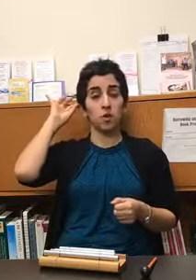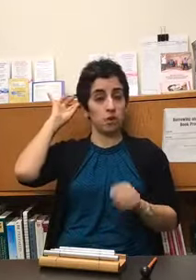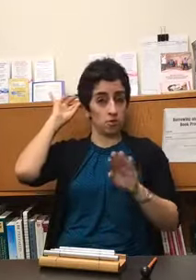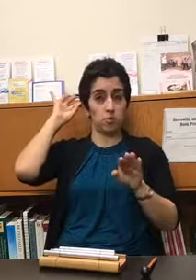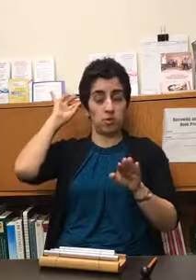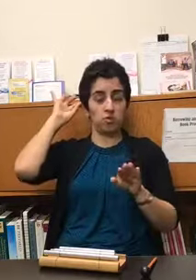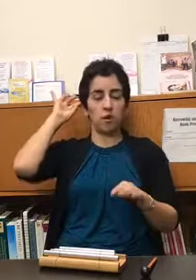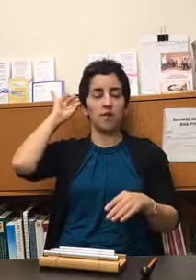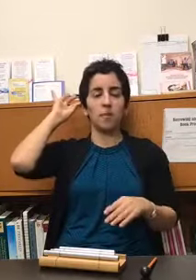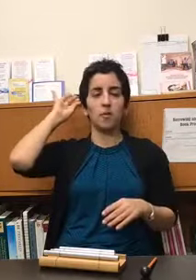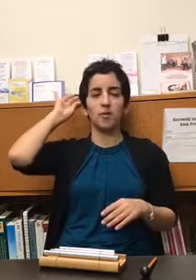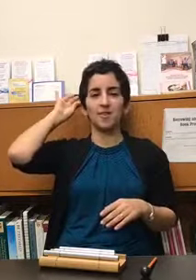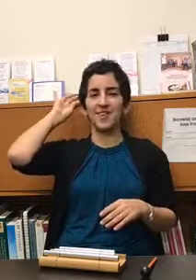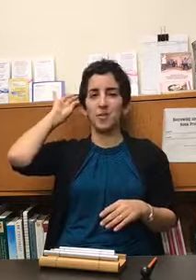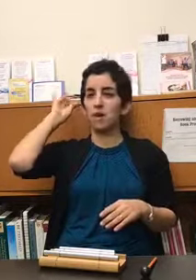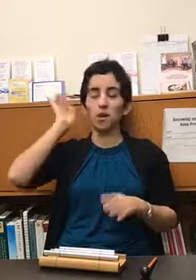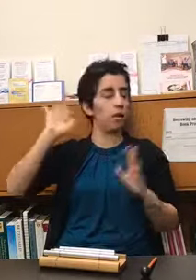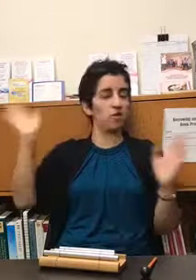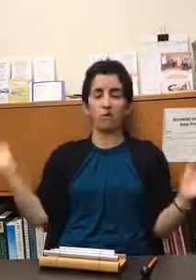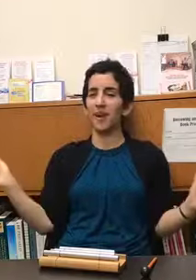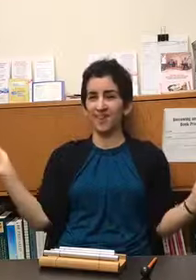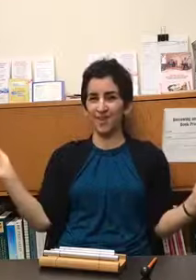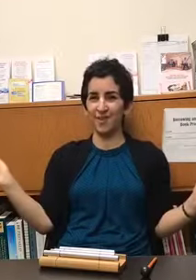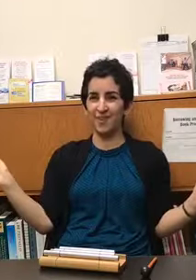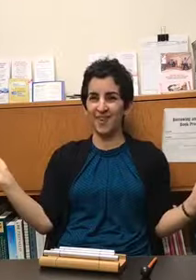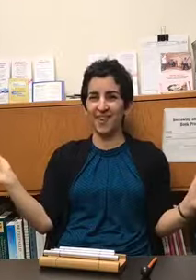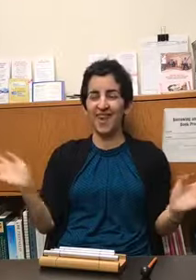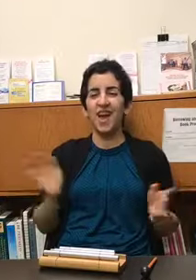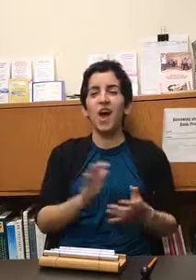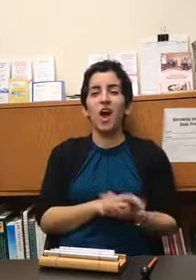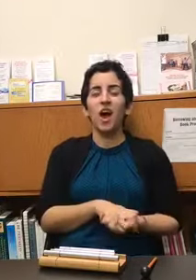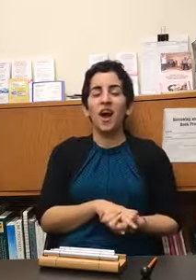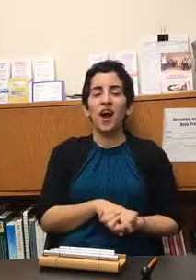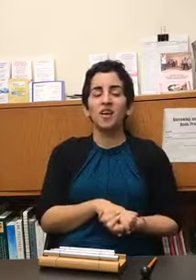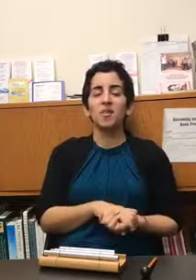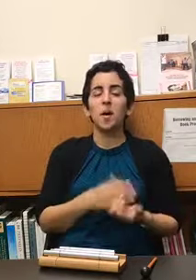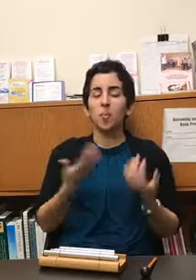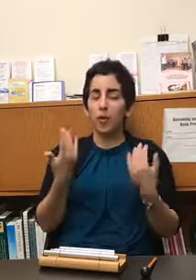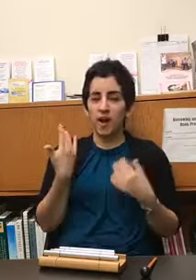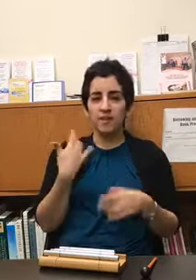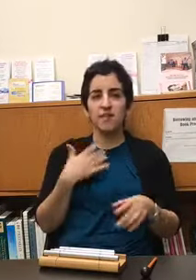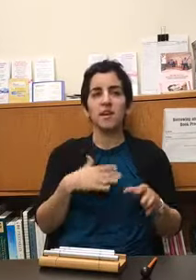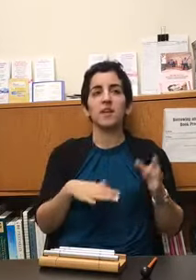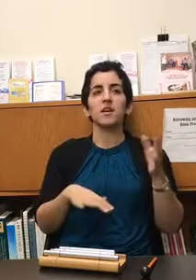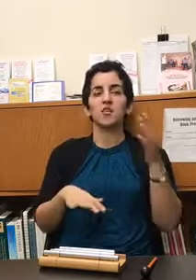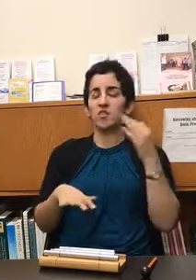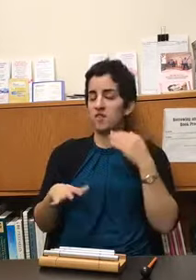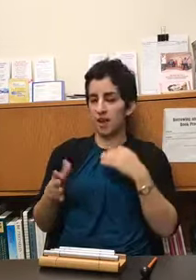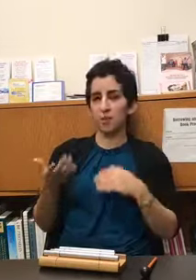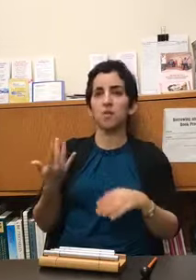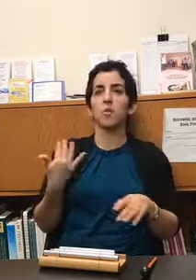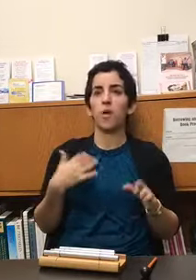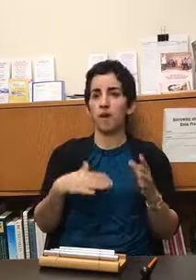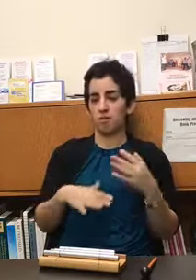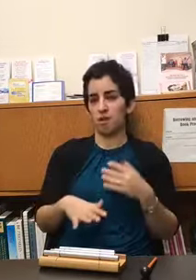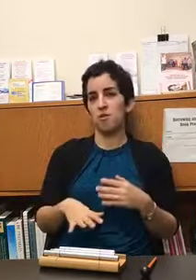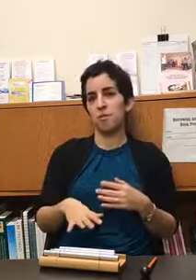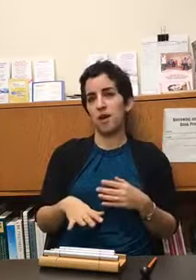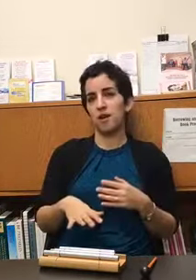ears which i've had people say to me that's okay too uh it's about practicing just staying with your breath and your body